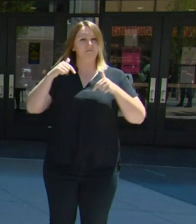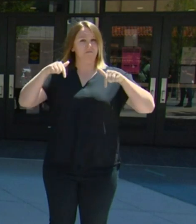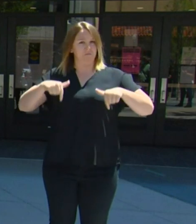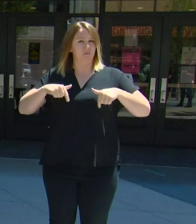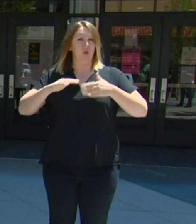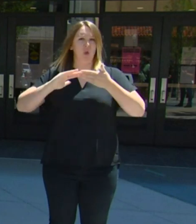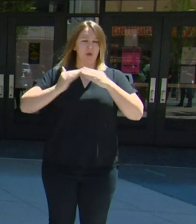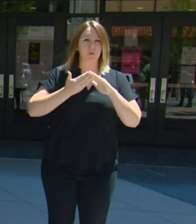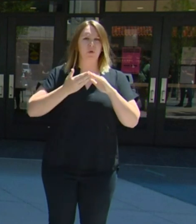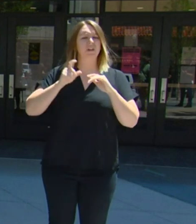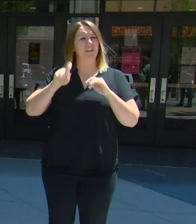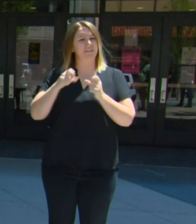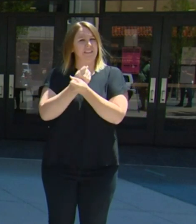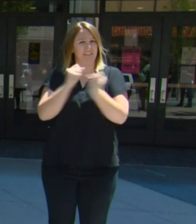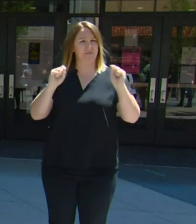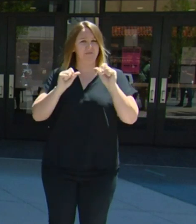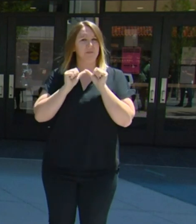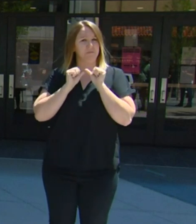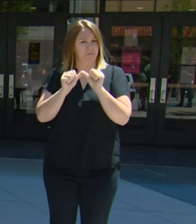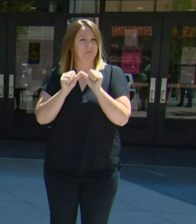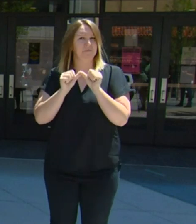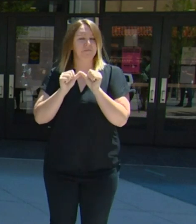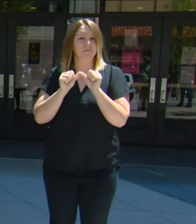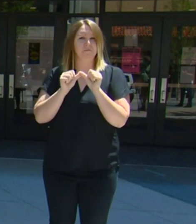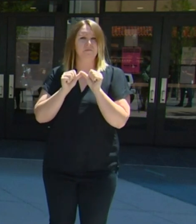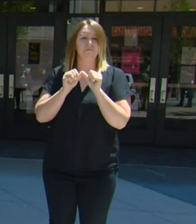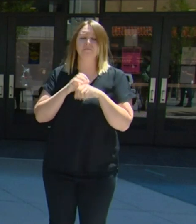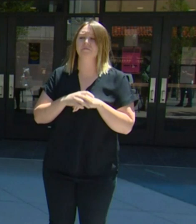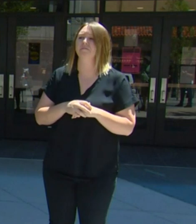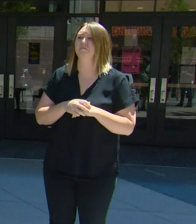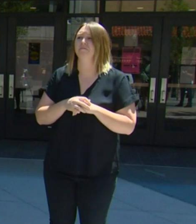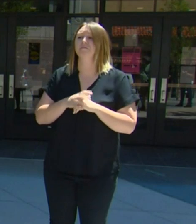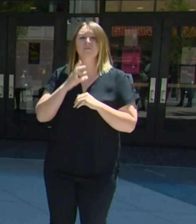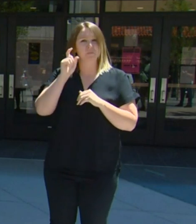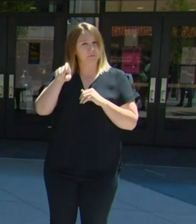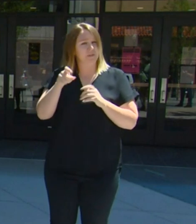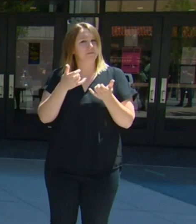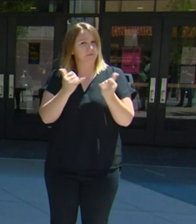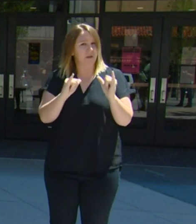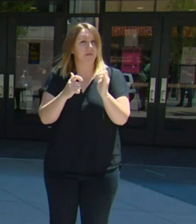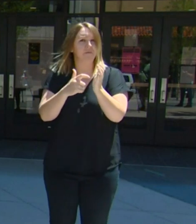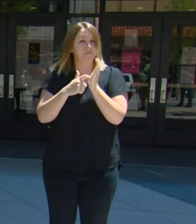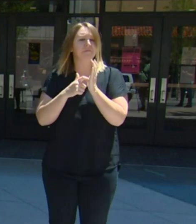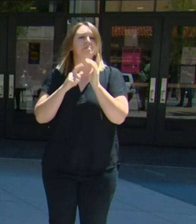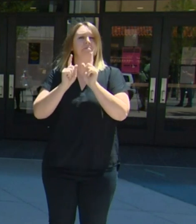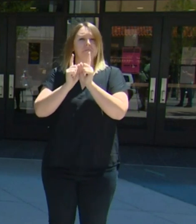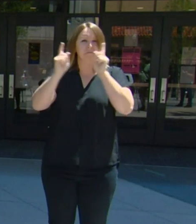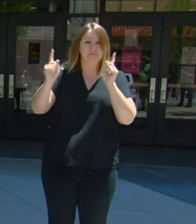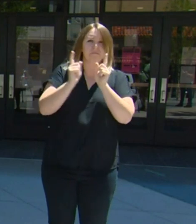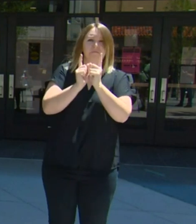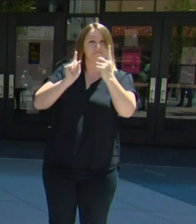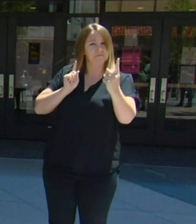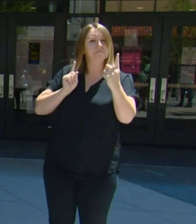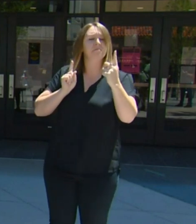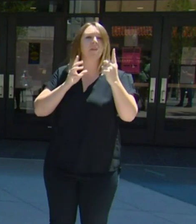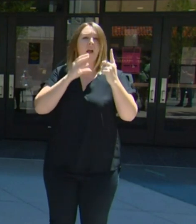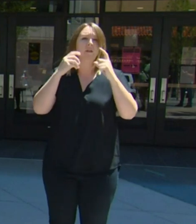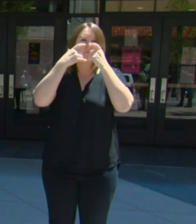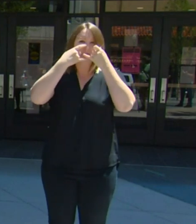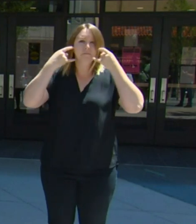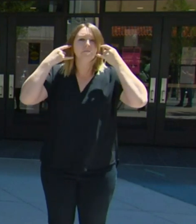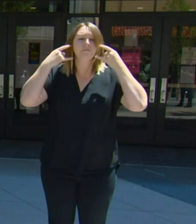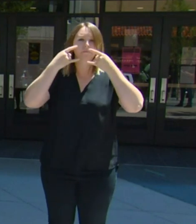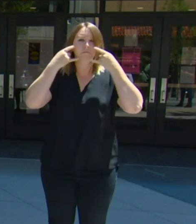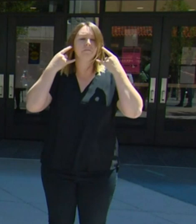acknowledge and abide by the work they're doing to create physical space between protesters and that you wear a face covering.